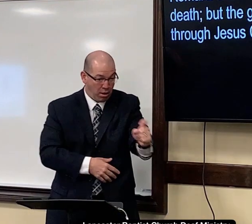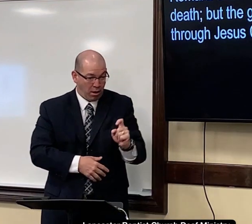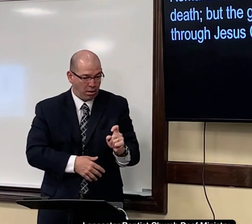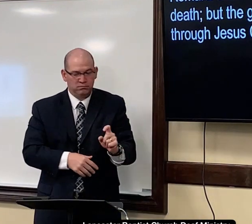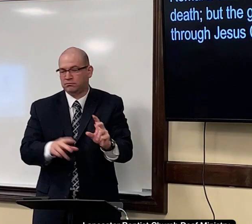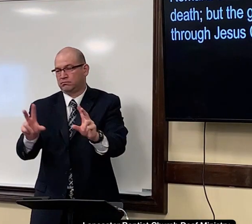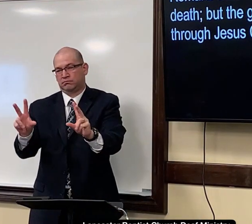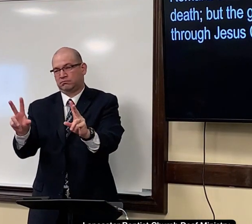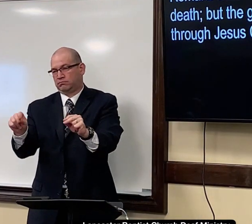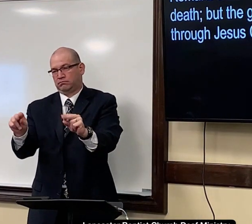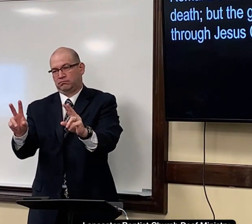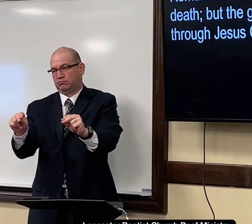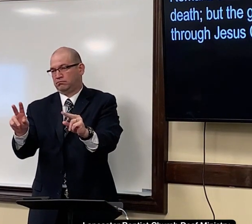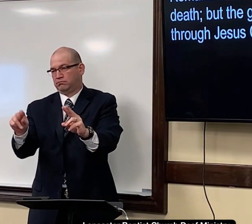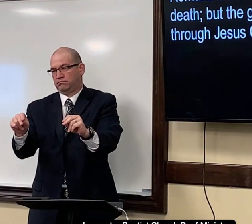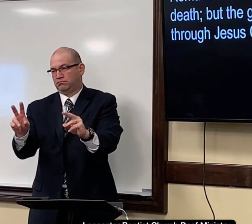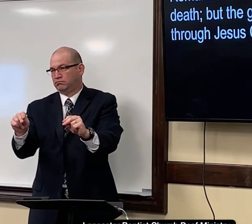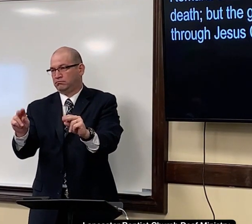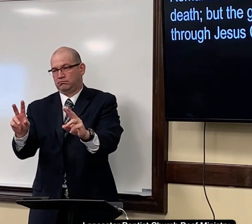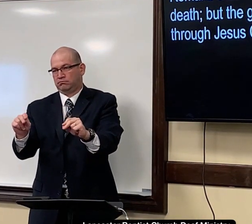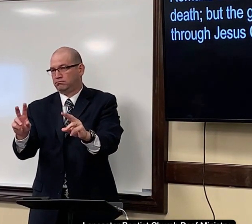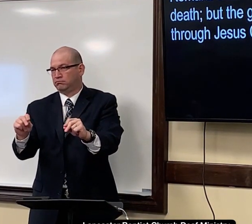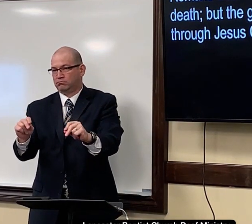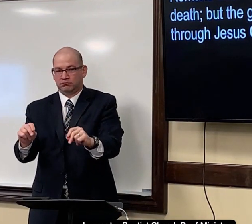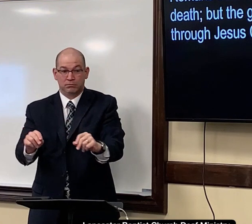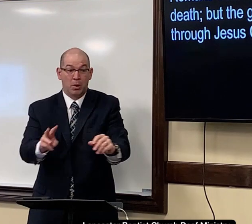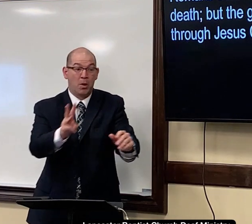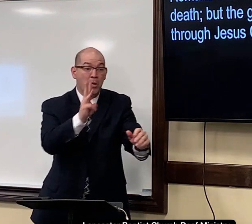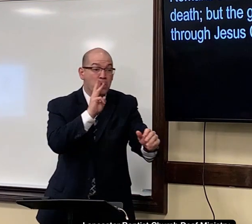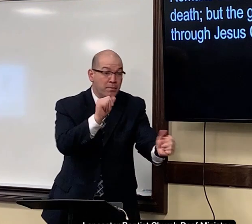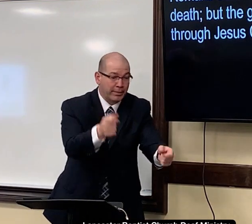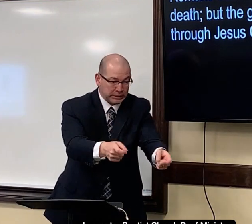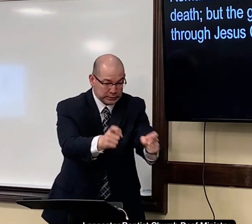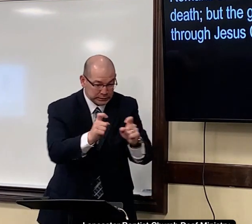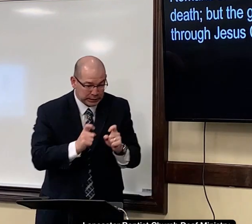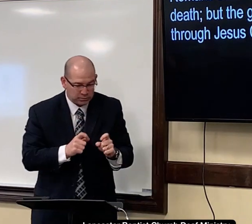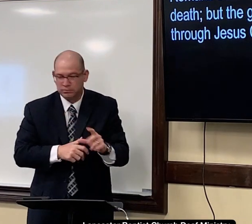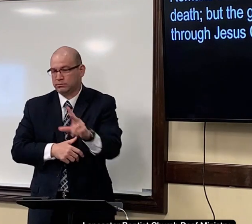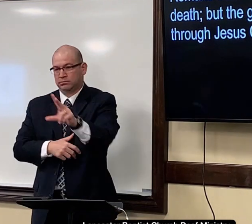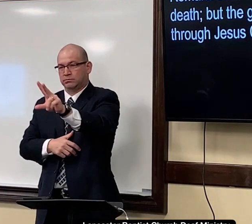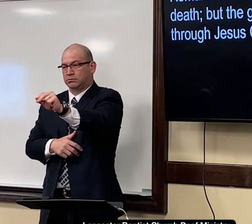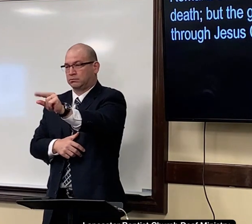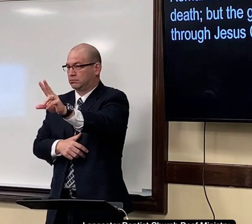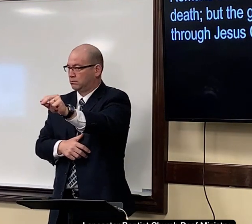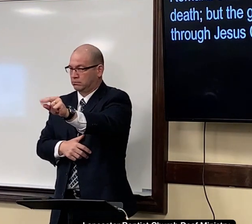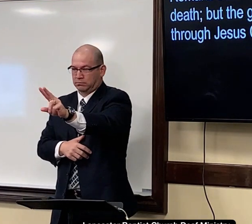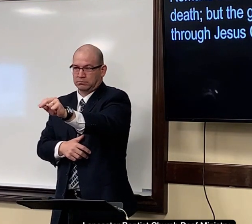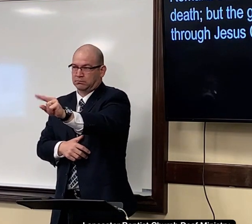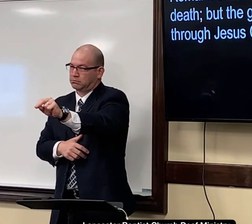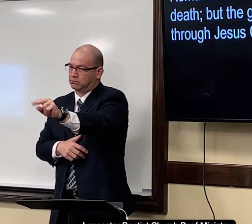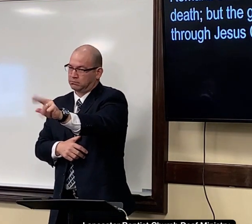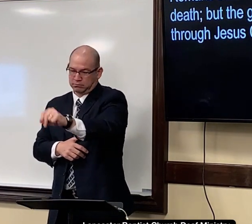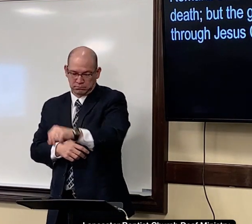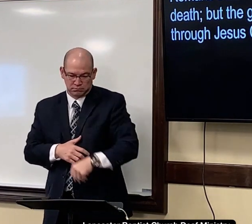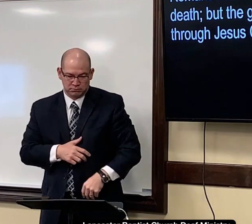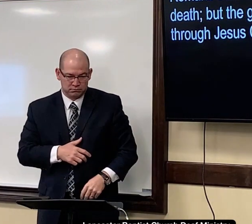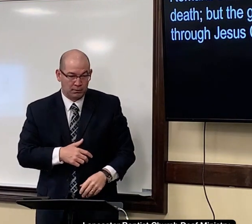it's not through a person a person cannot give this gift to you through baptism no baptism